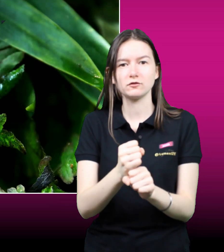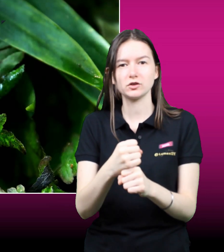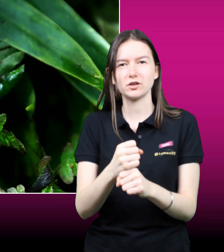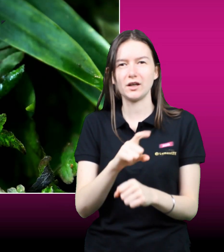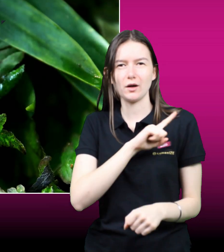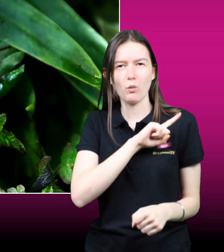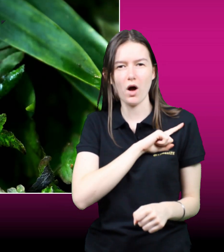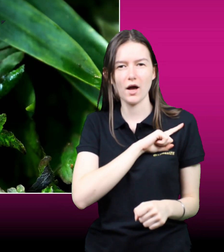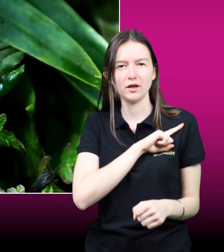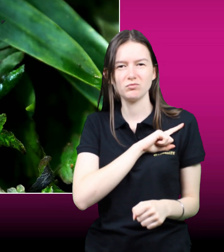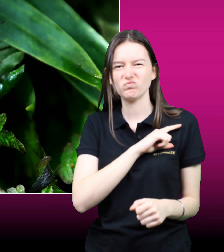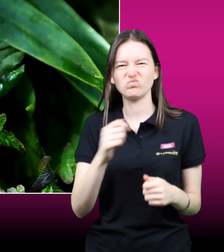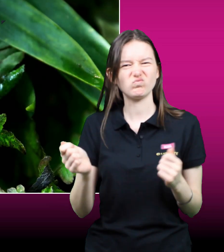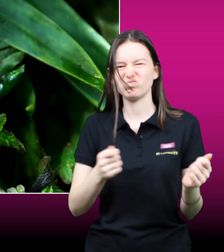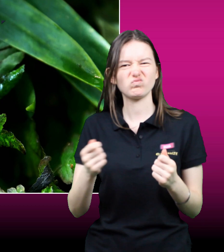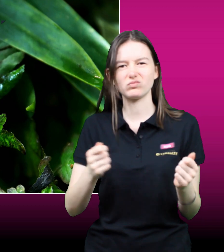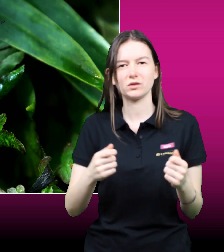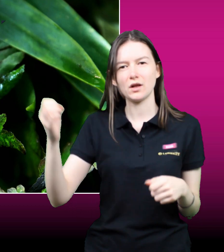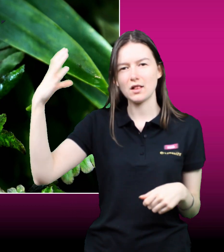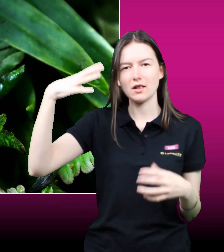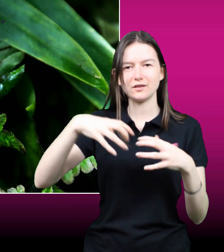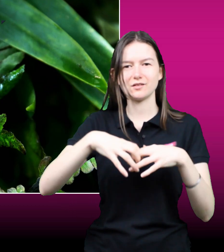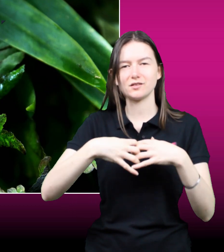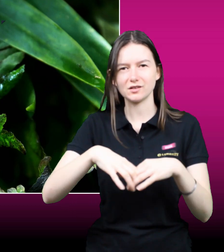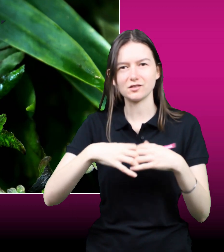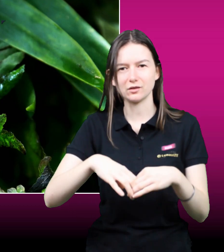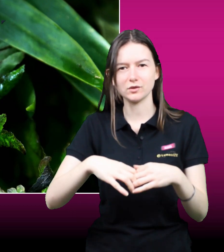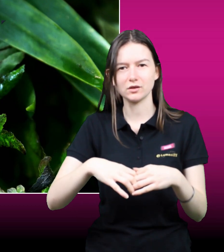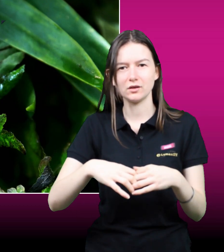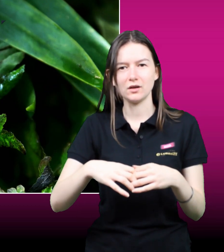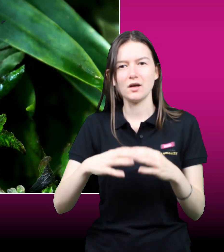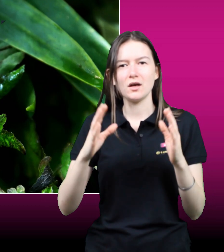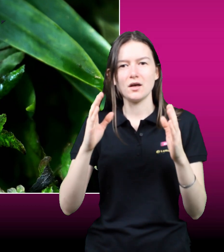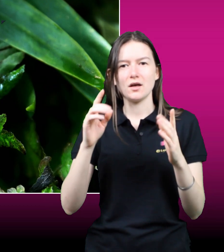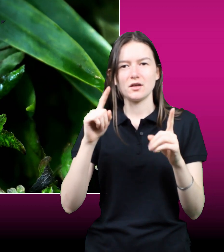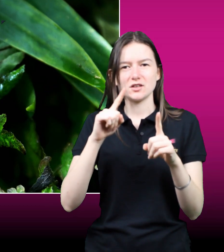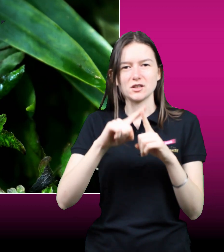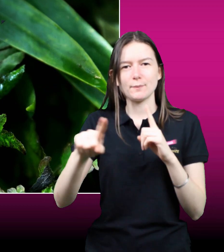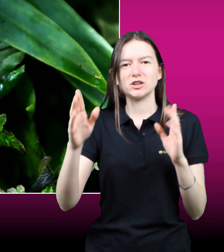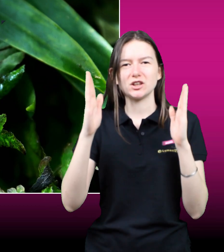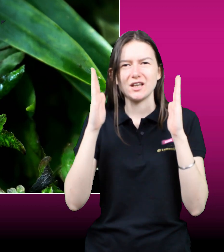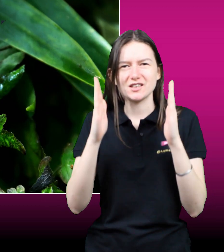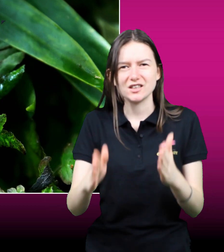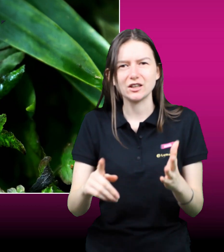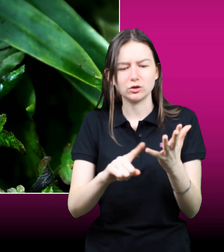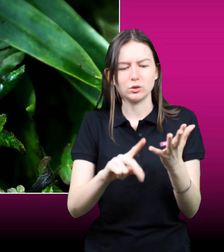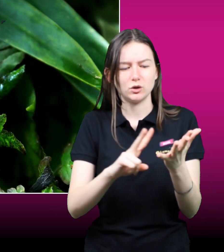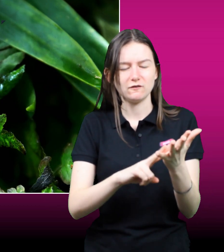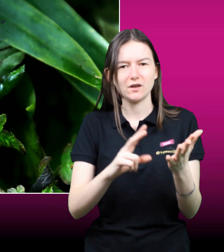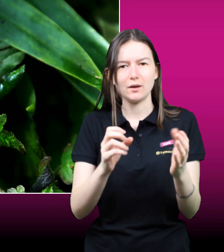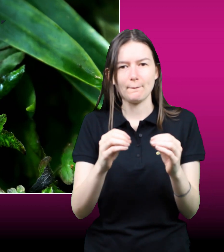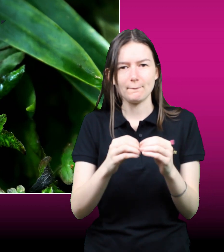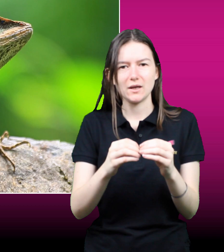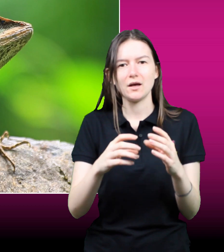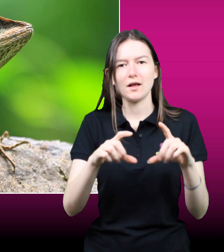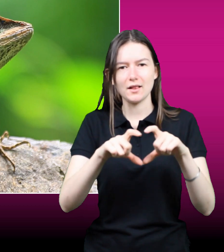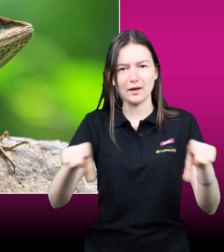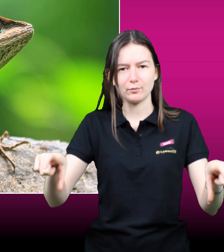frustrated by not being able to control our lighting systems, especially essential UVB lamps. If we